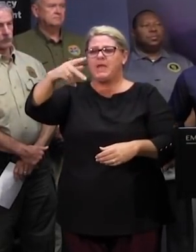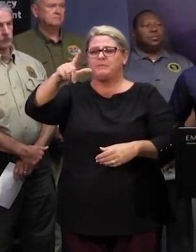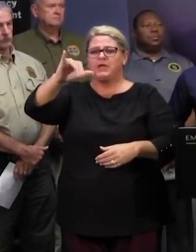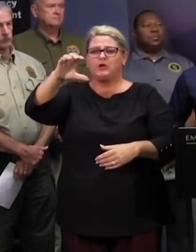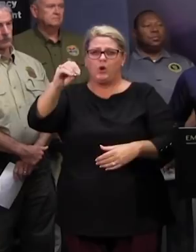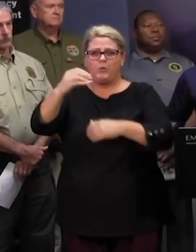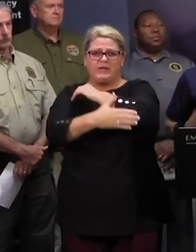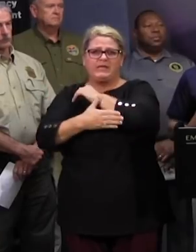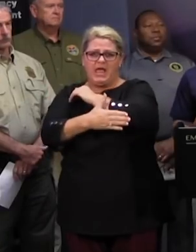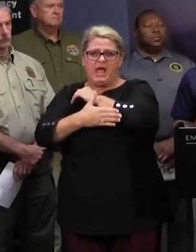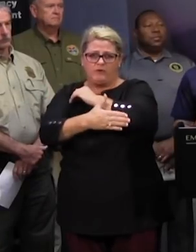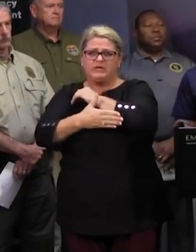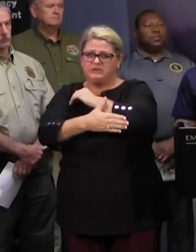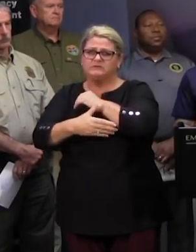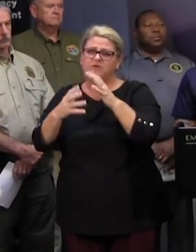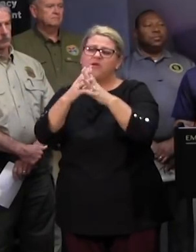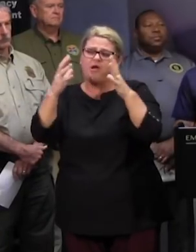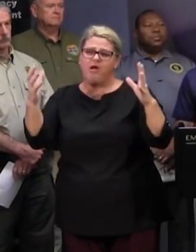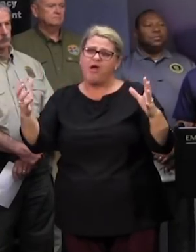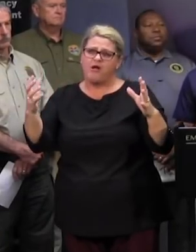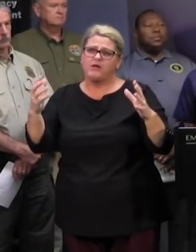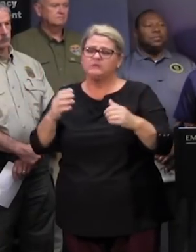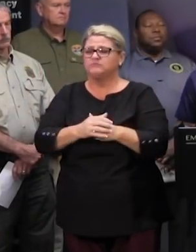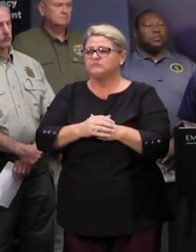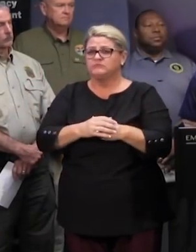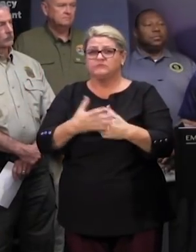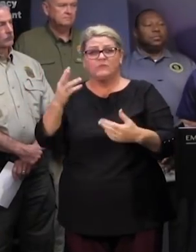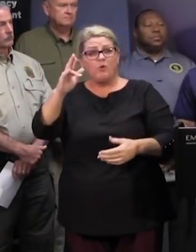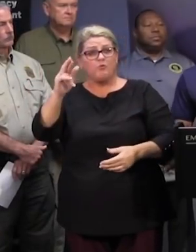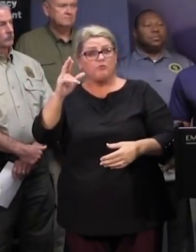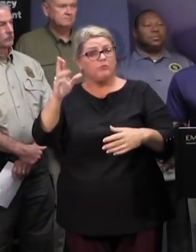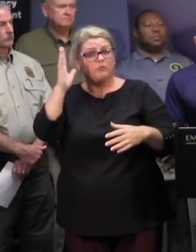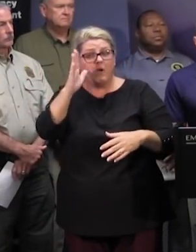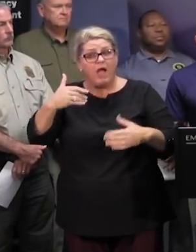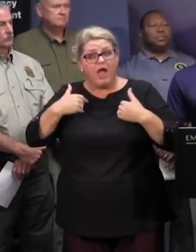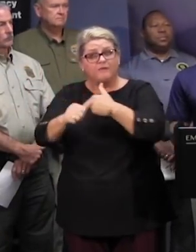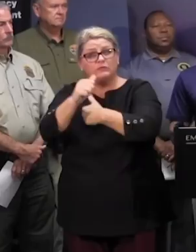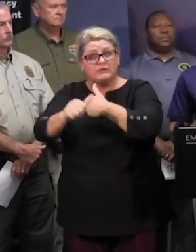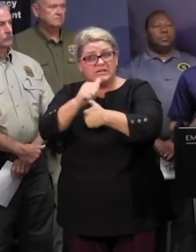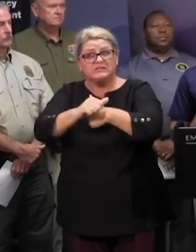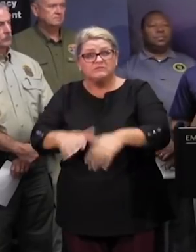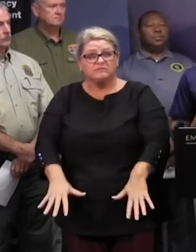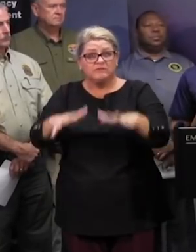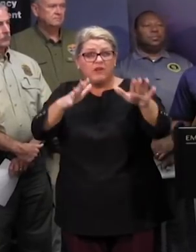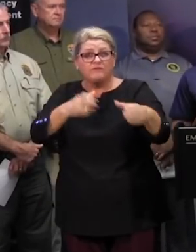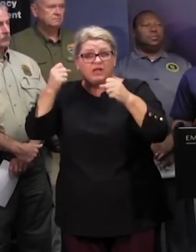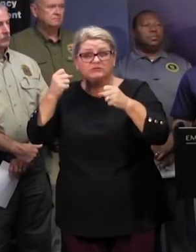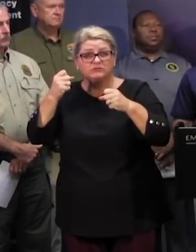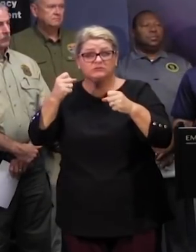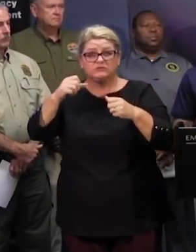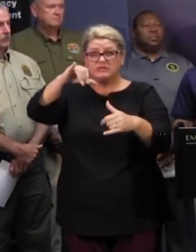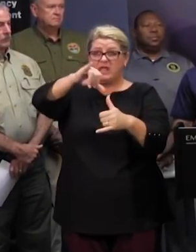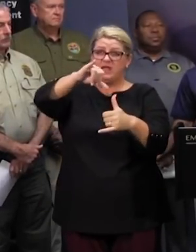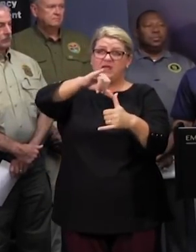uh there's a tremendous amount of rainfall for us by no means is the risk for flash flooding over in fact additional rainfall amounts of